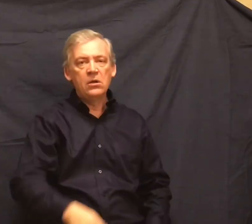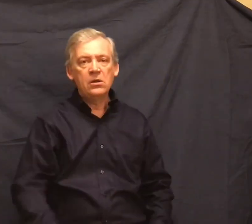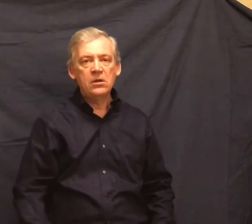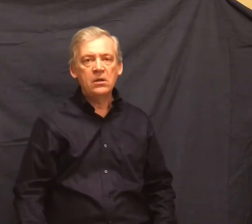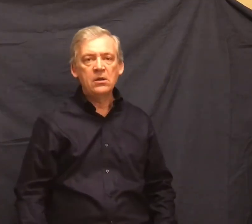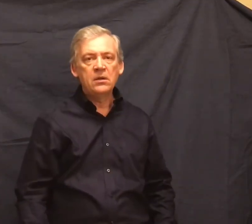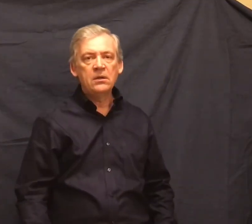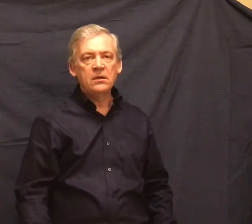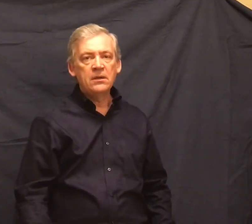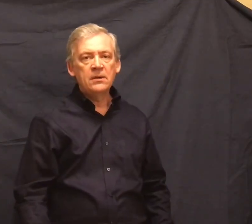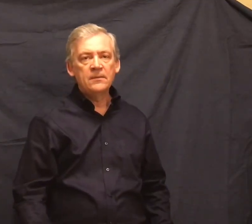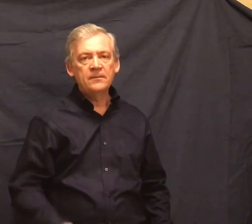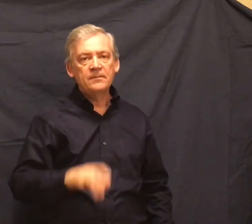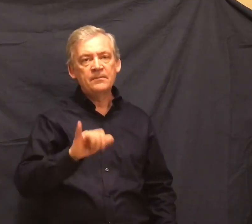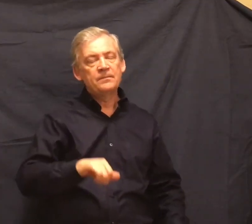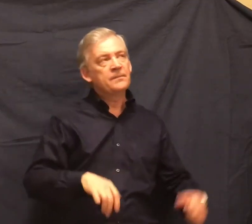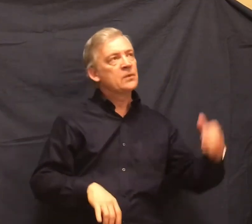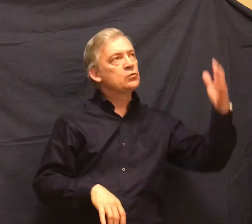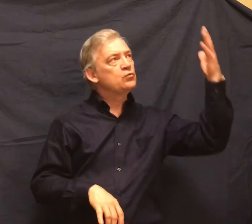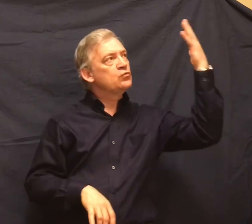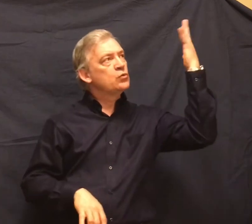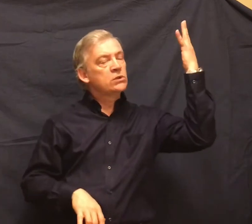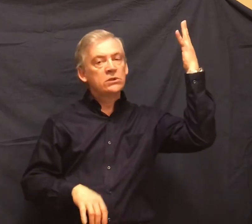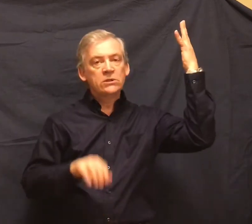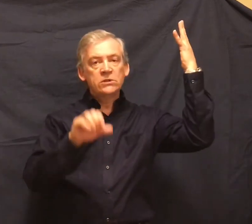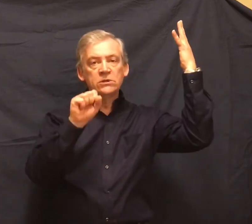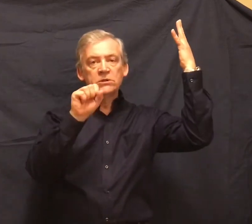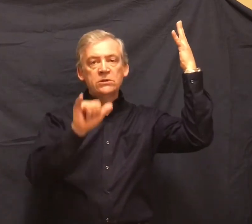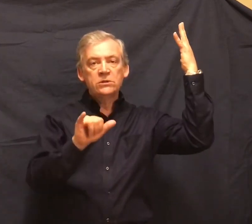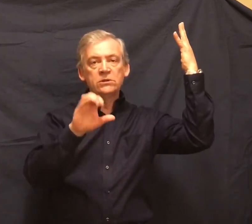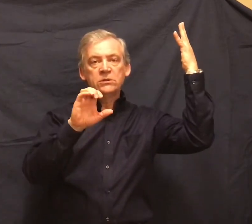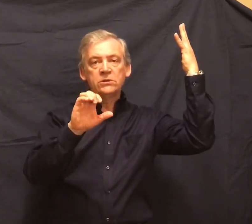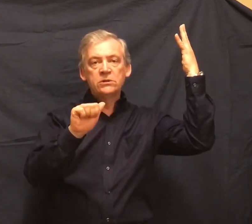The sycamore limbs rustled under a little wind that died immediately.